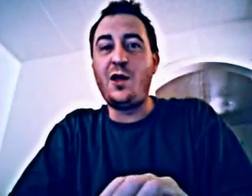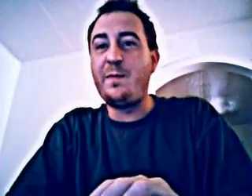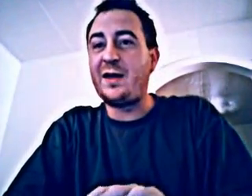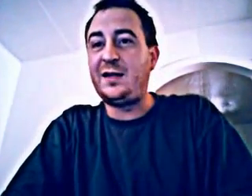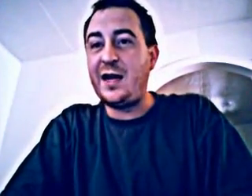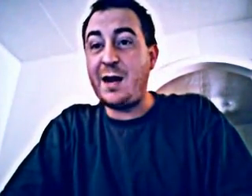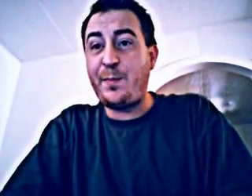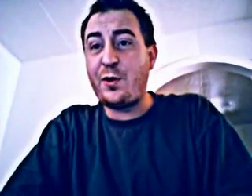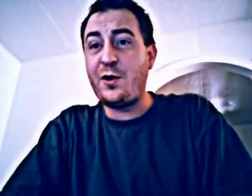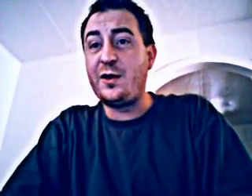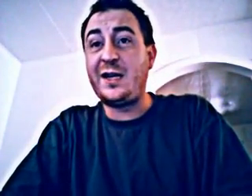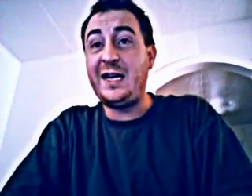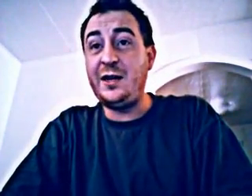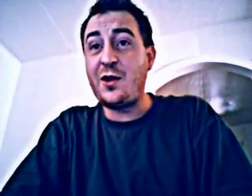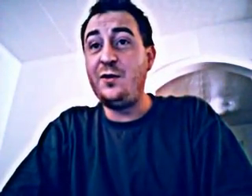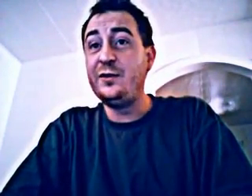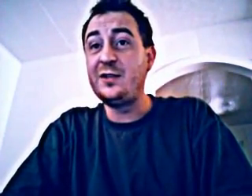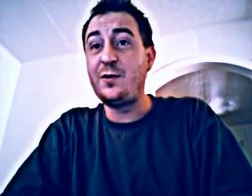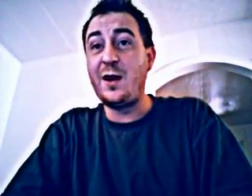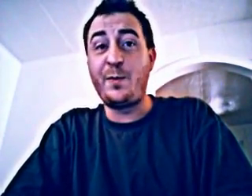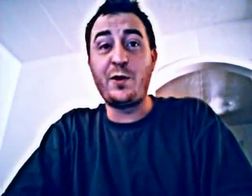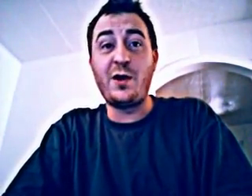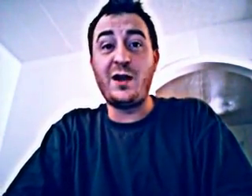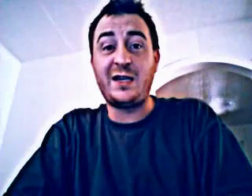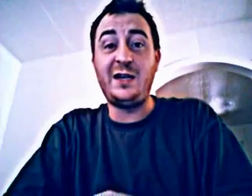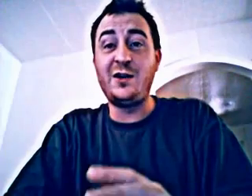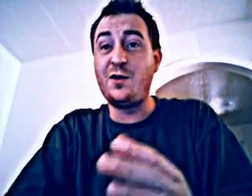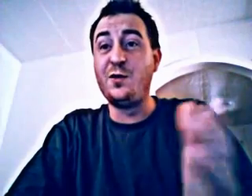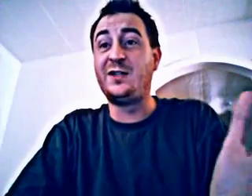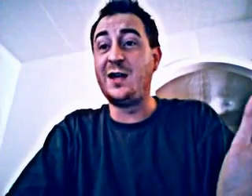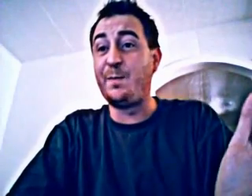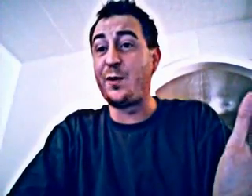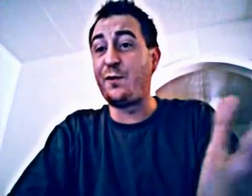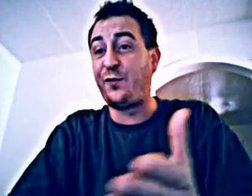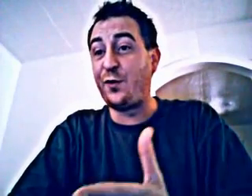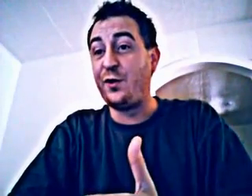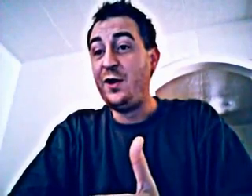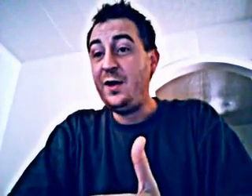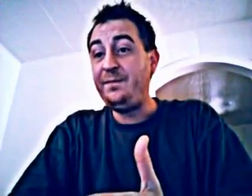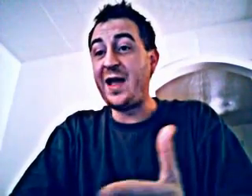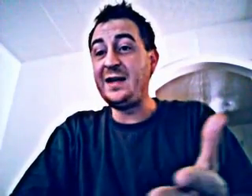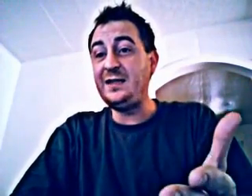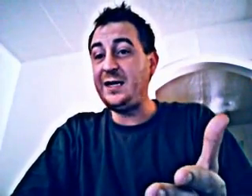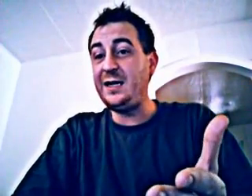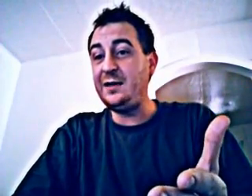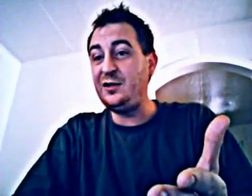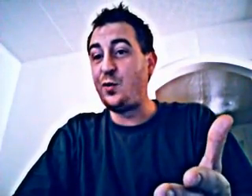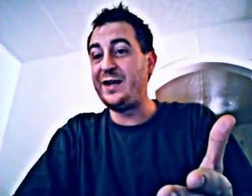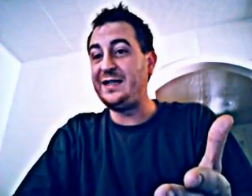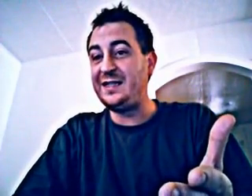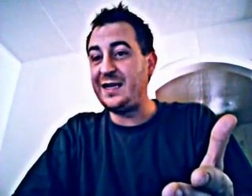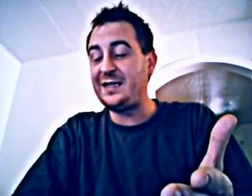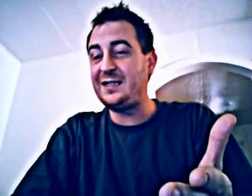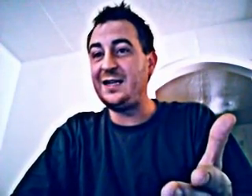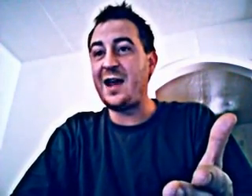all about the Emperor Akihito. So Emperor Akihito, who was the Emperor for 1926 to